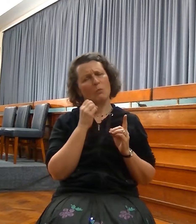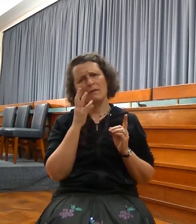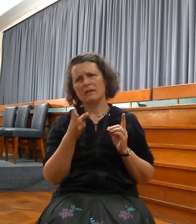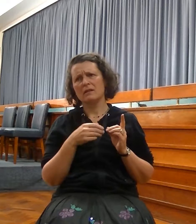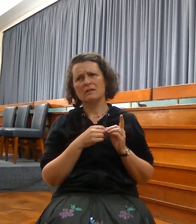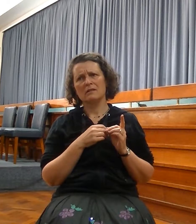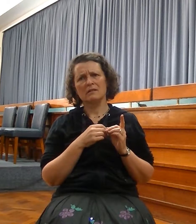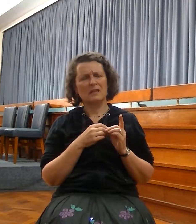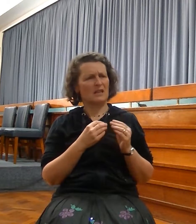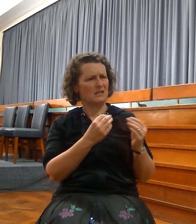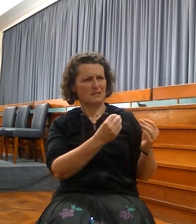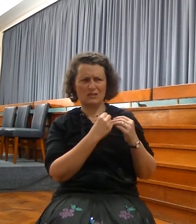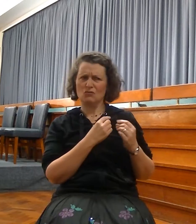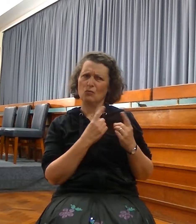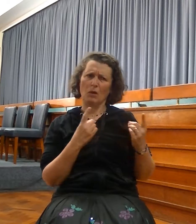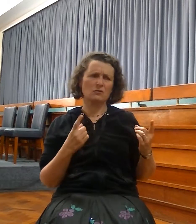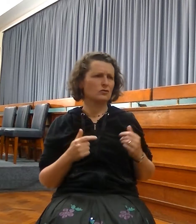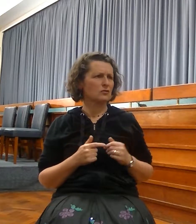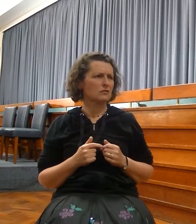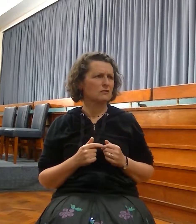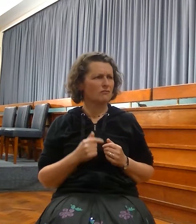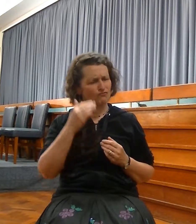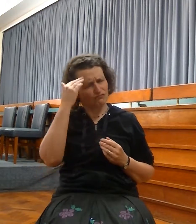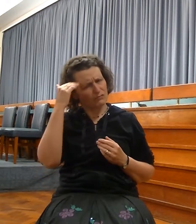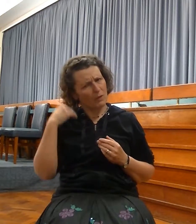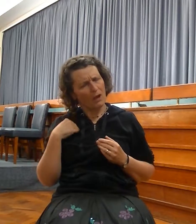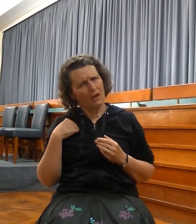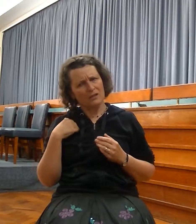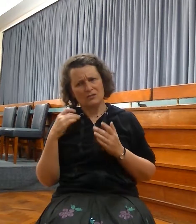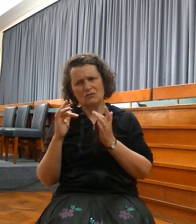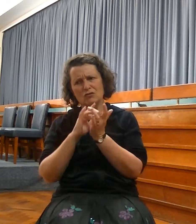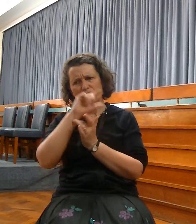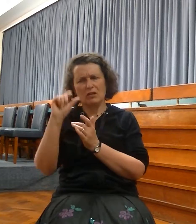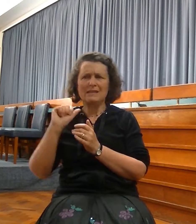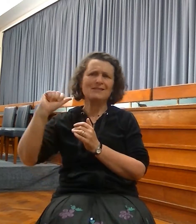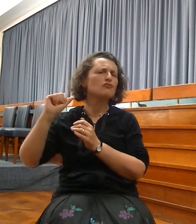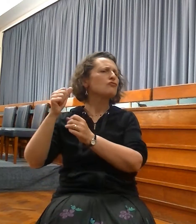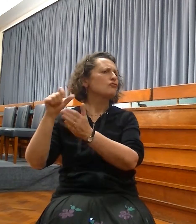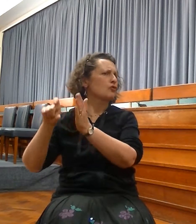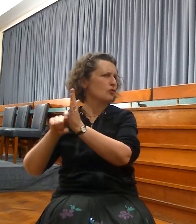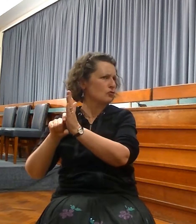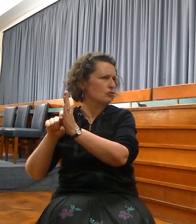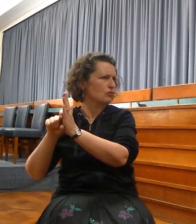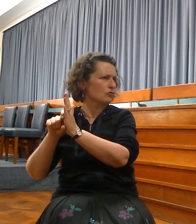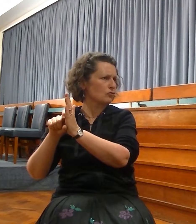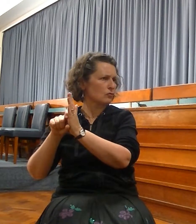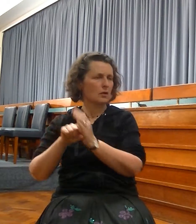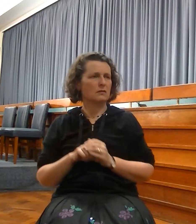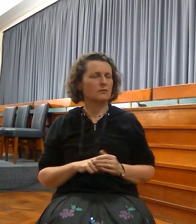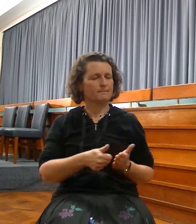us much and remind us of the great things of the church of Christ. And then I go to chapter 32. And now